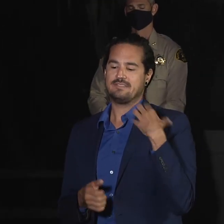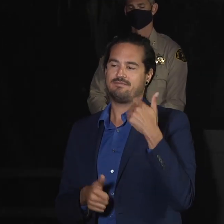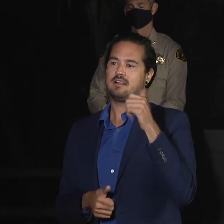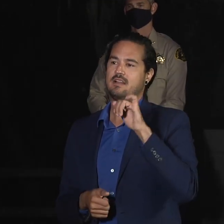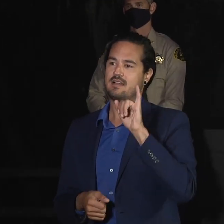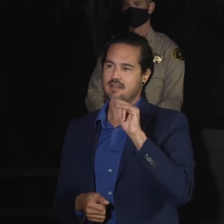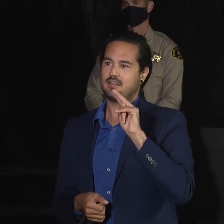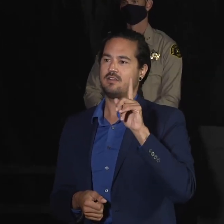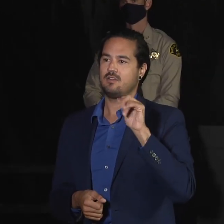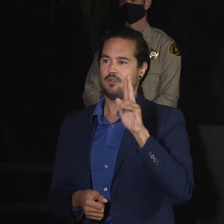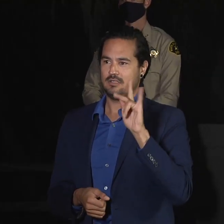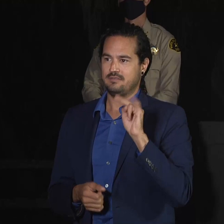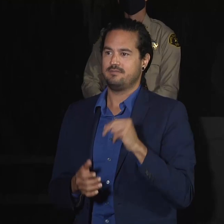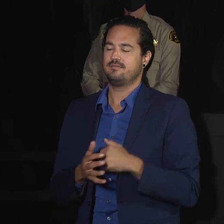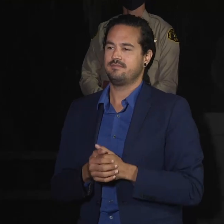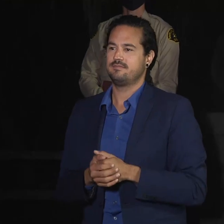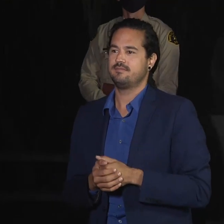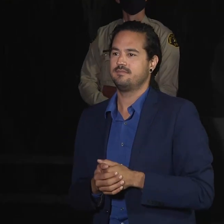Good morning.